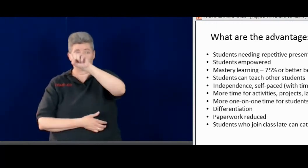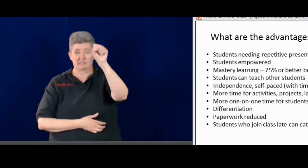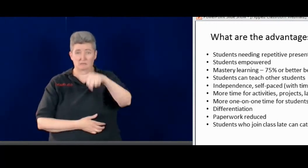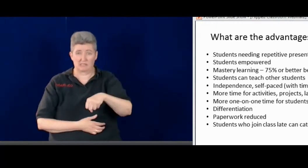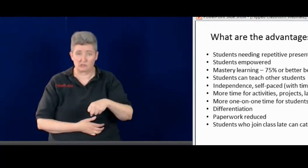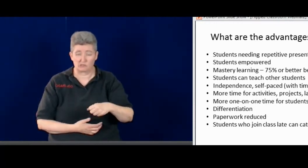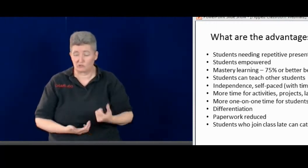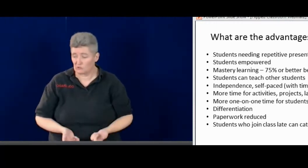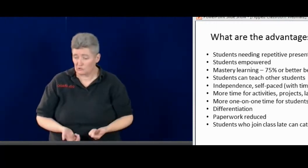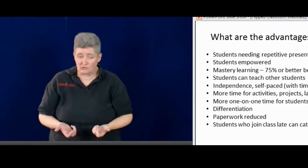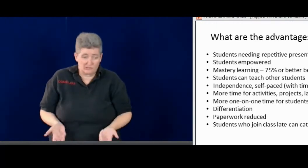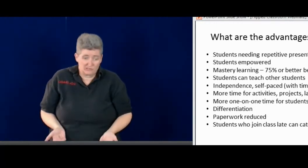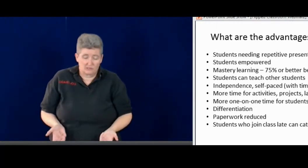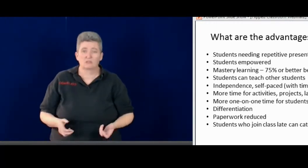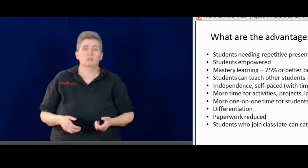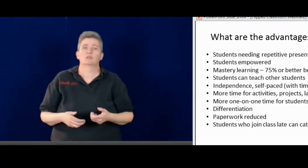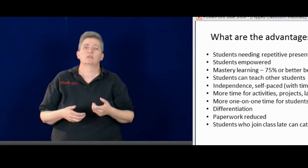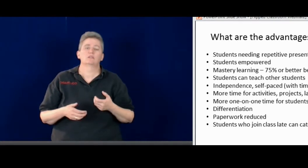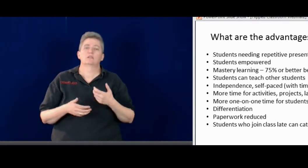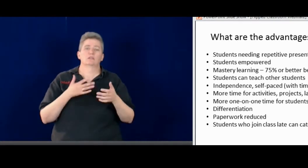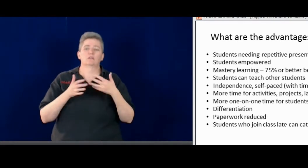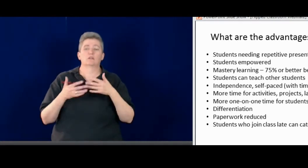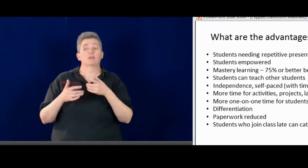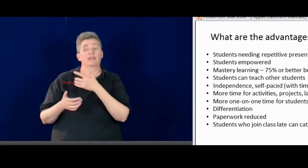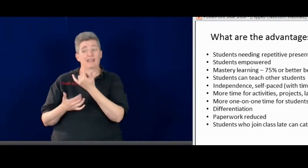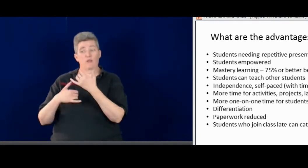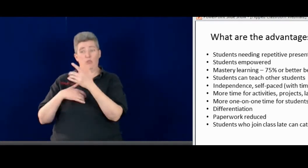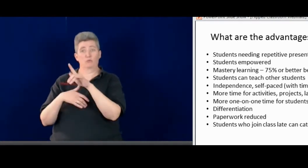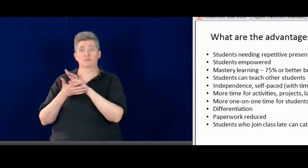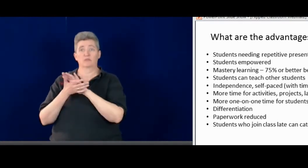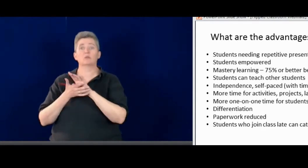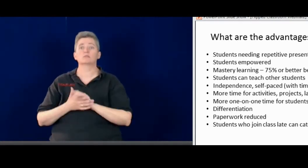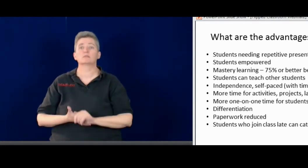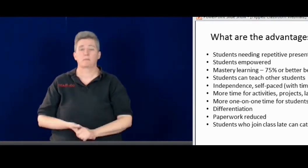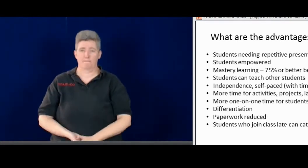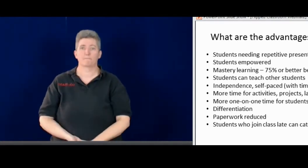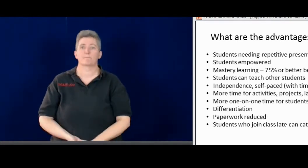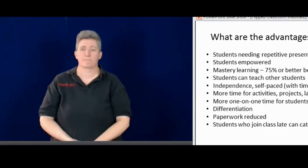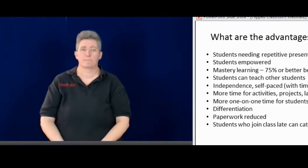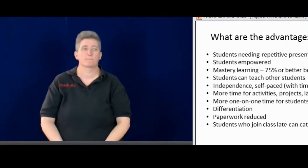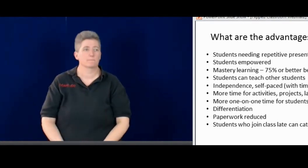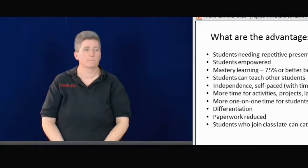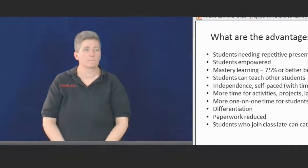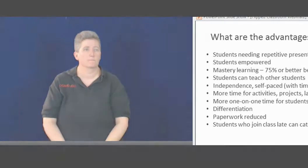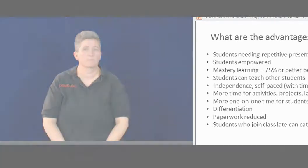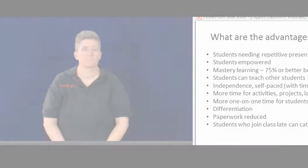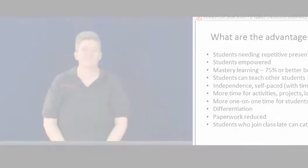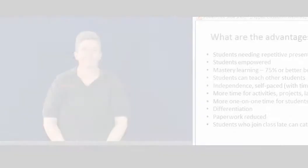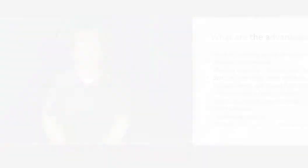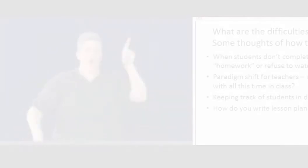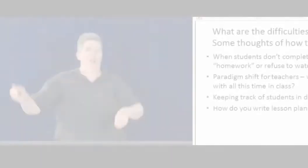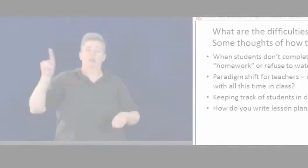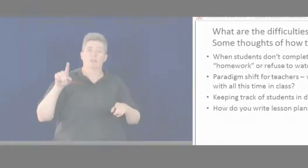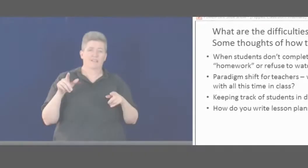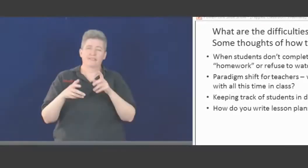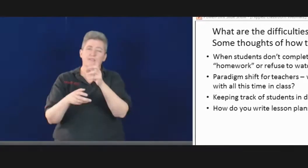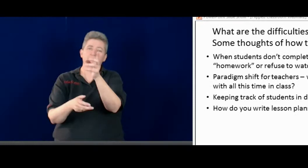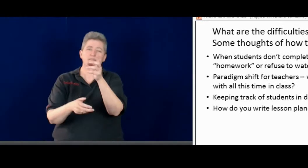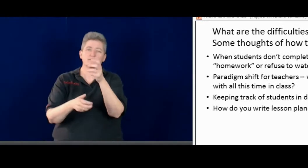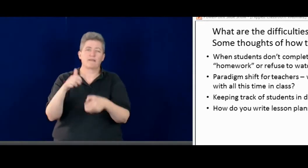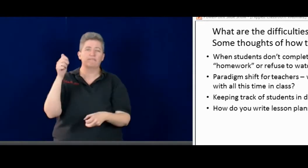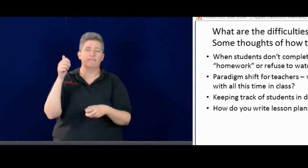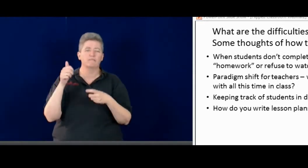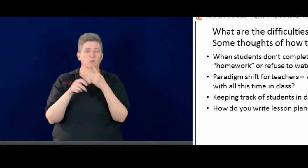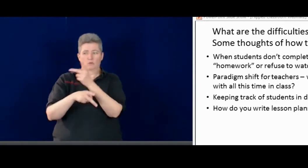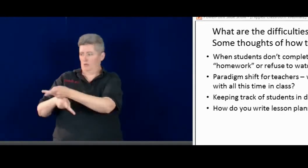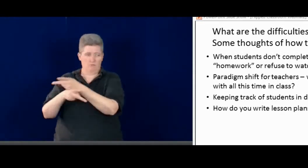or maybe they don't come until second semester for another unit.